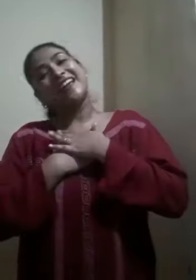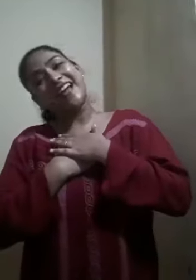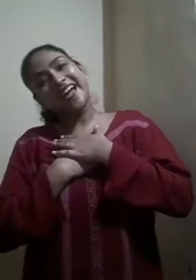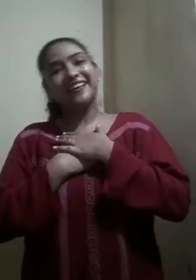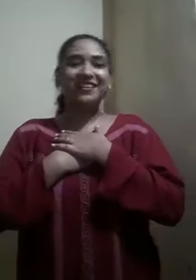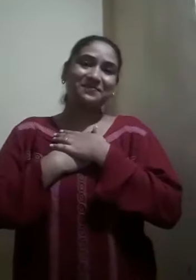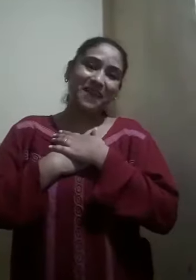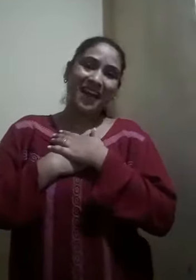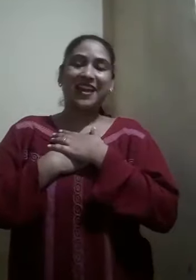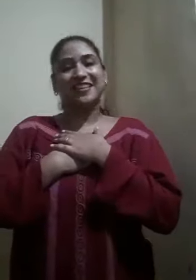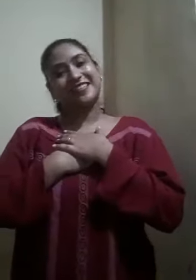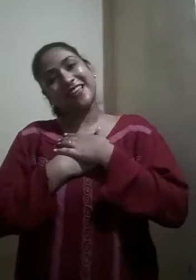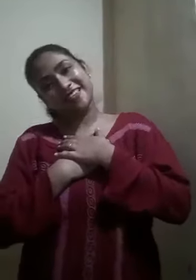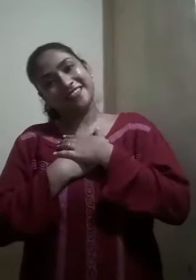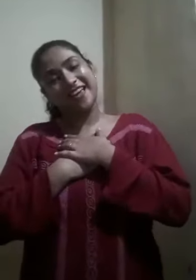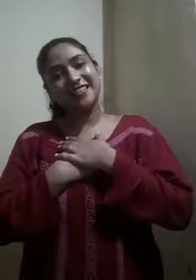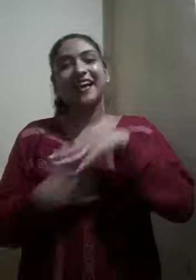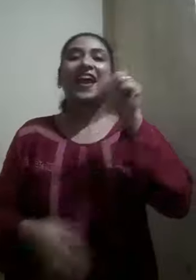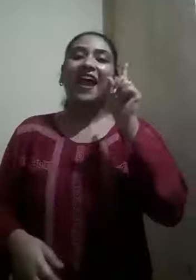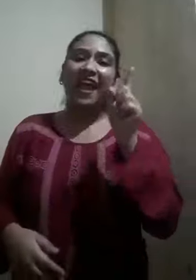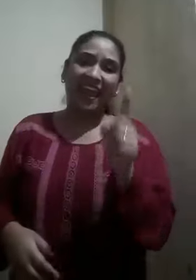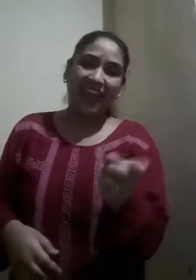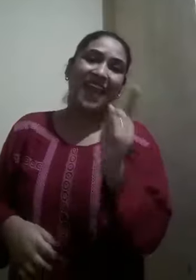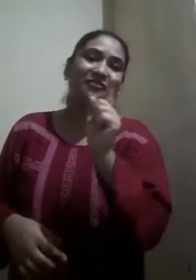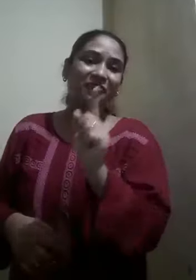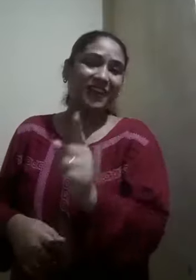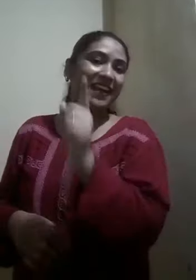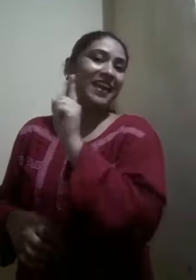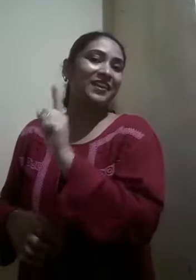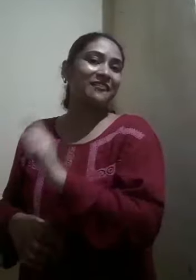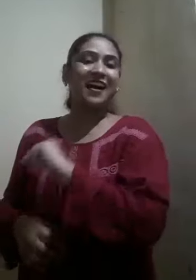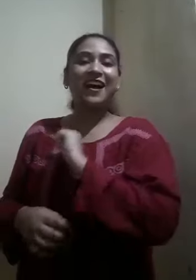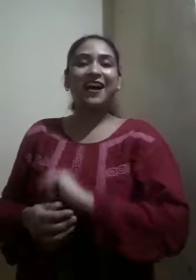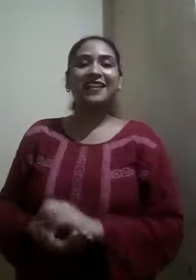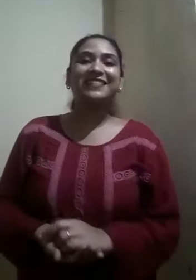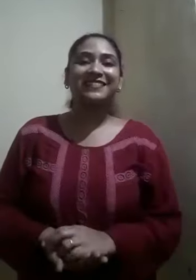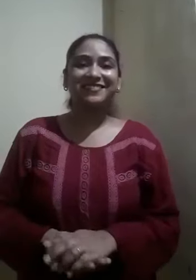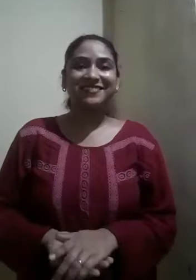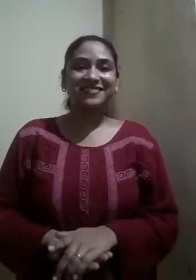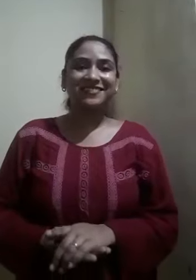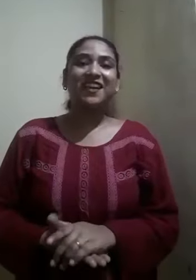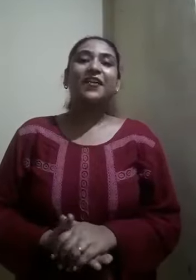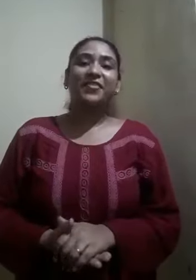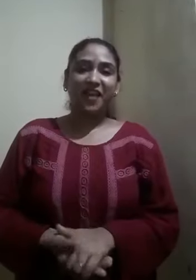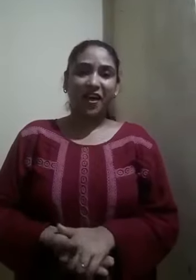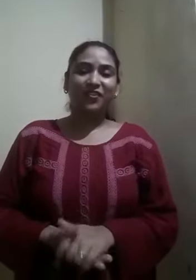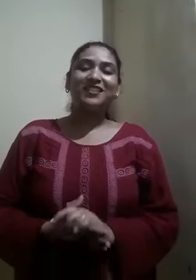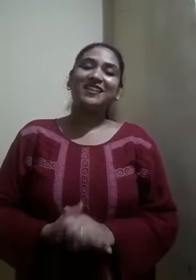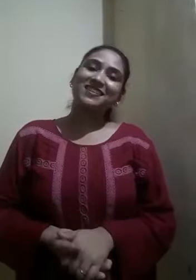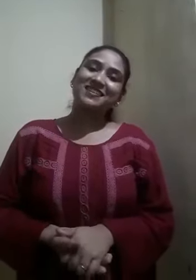like my senses, everyone. Now let us